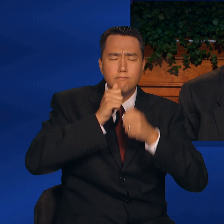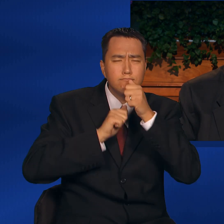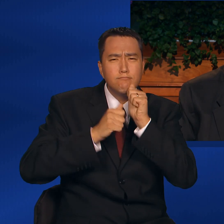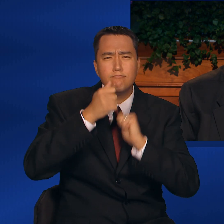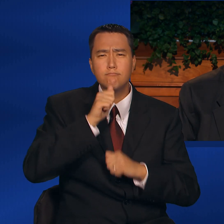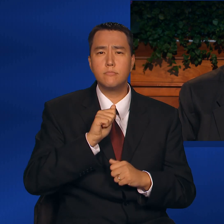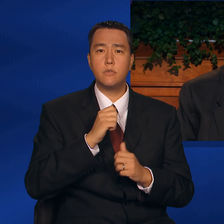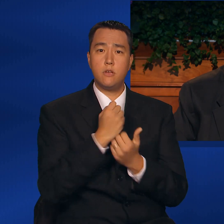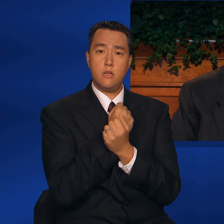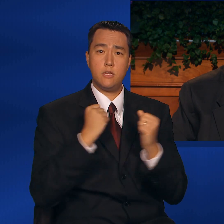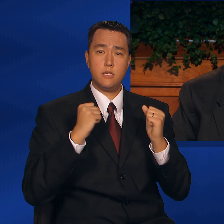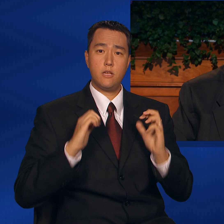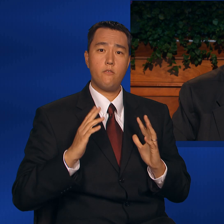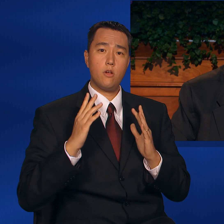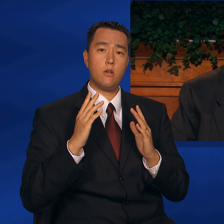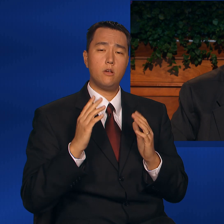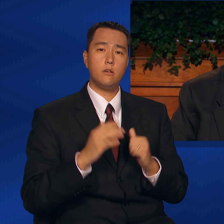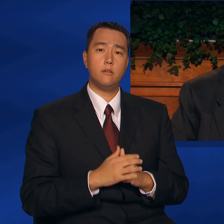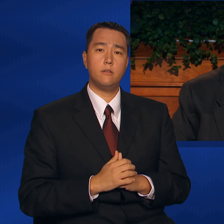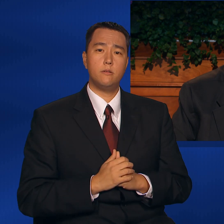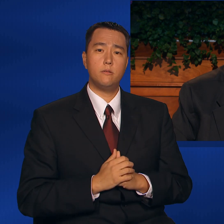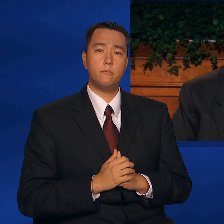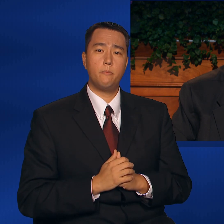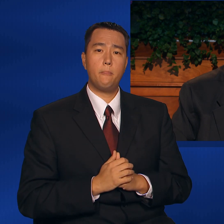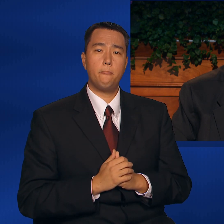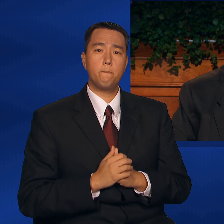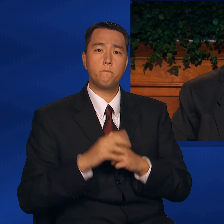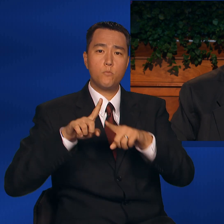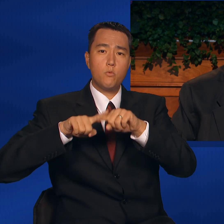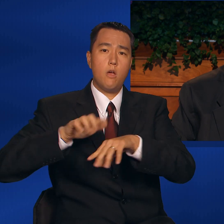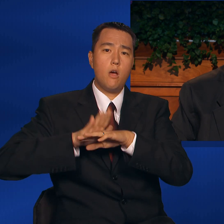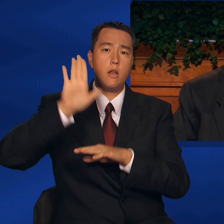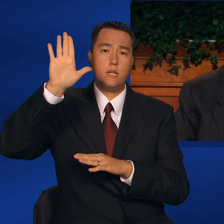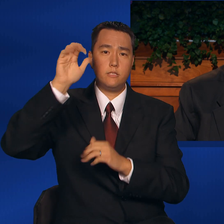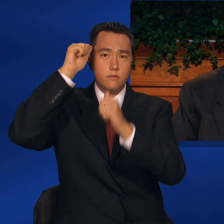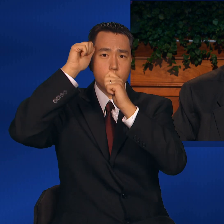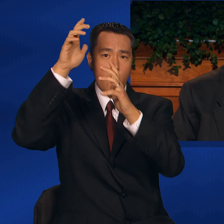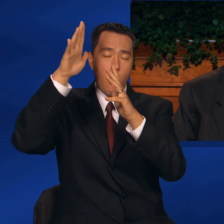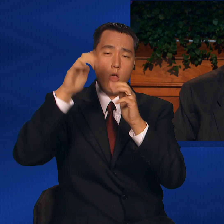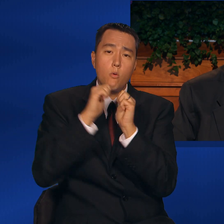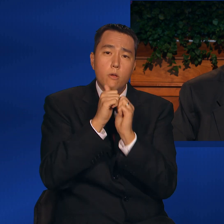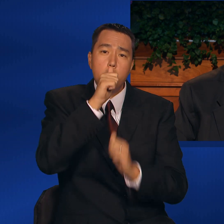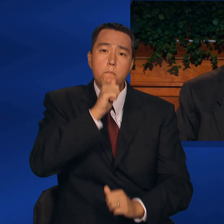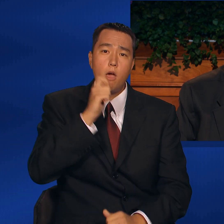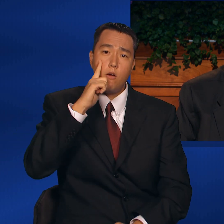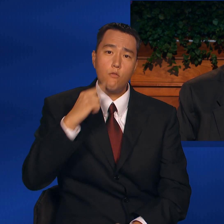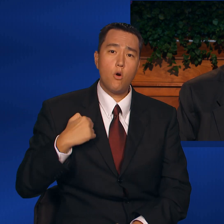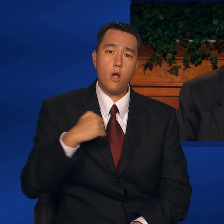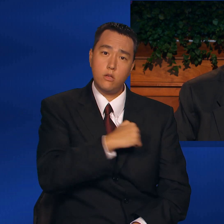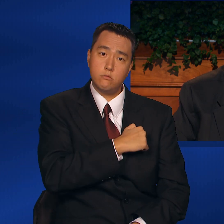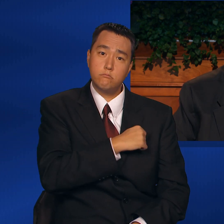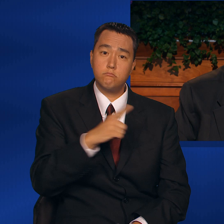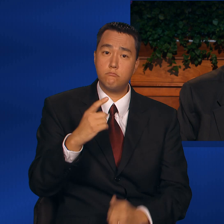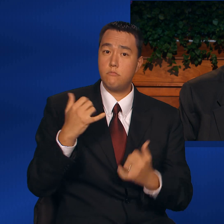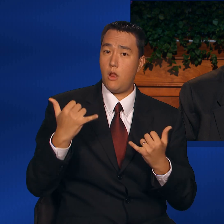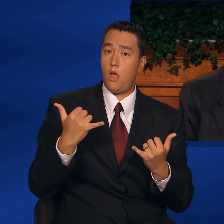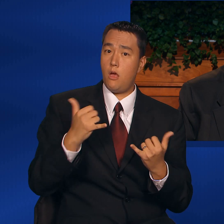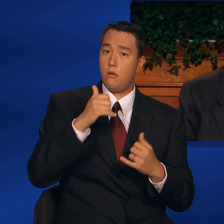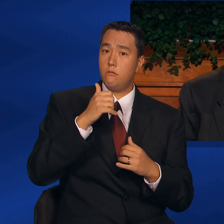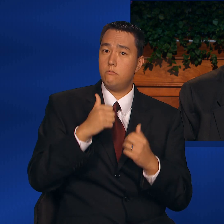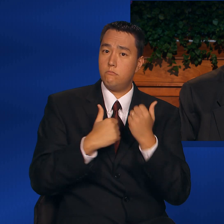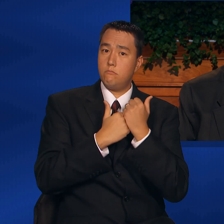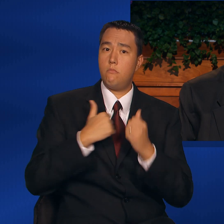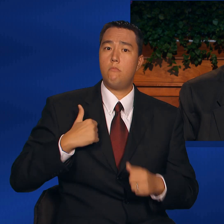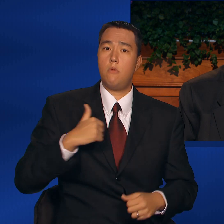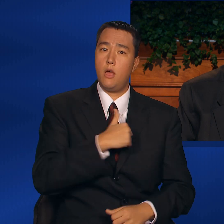the Savior waited upon His Father. Father, with patience for us, He waits upon us to